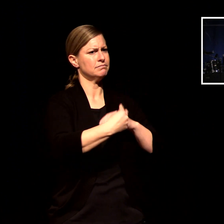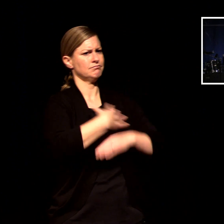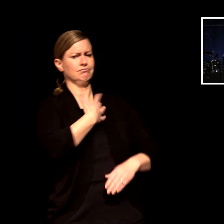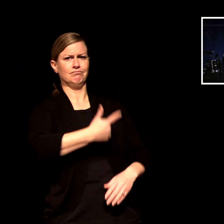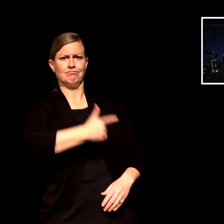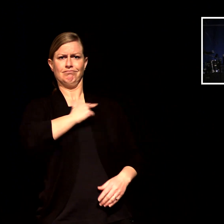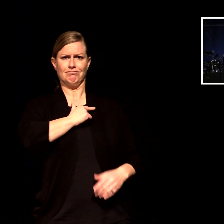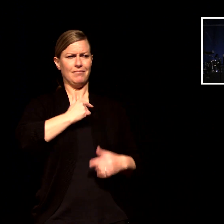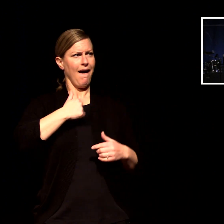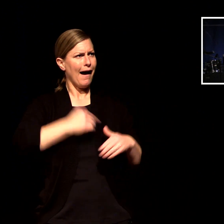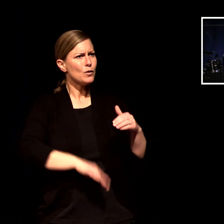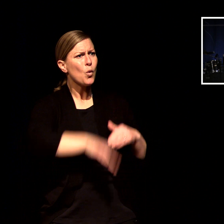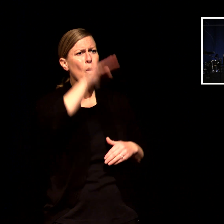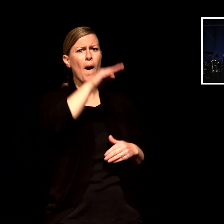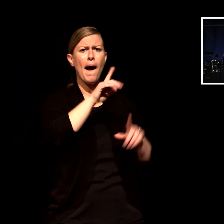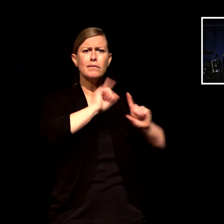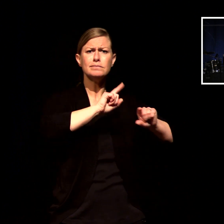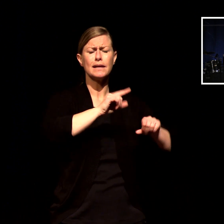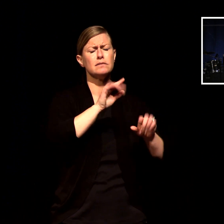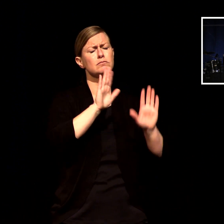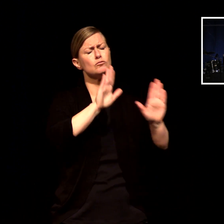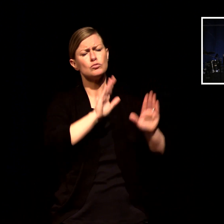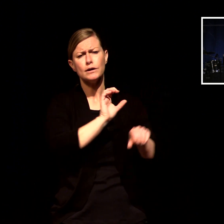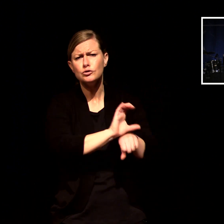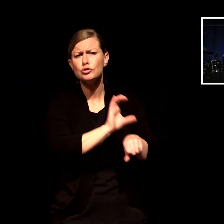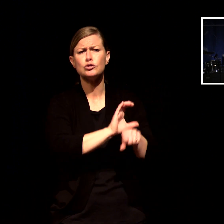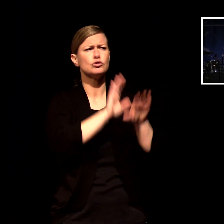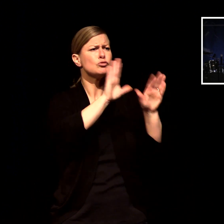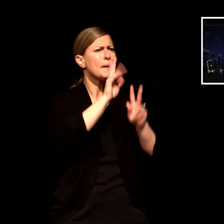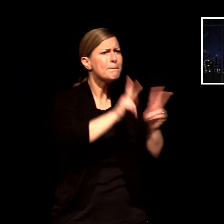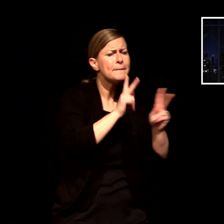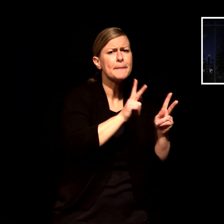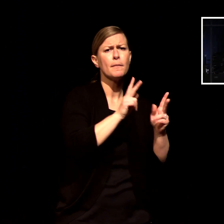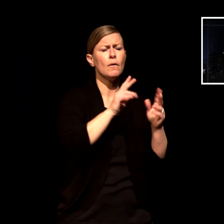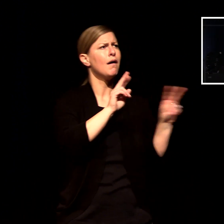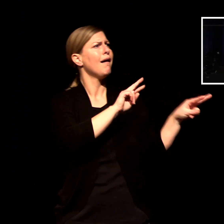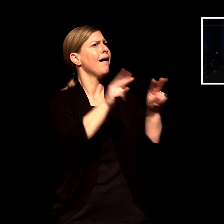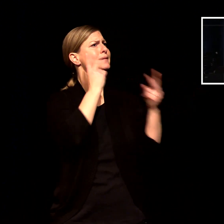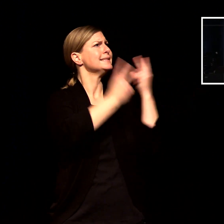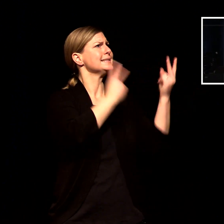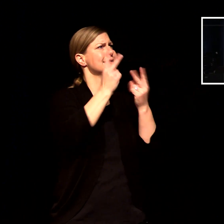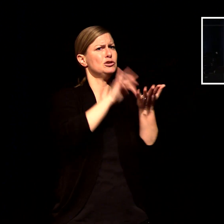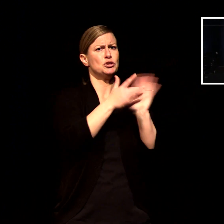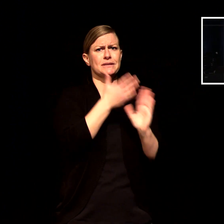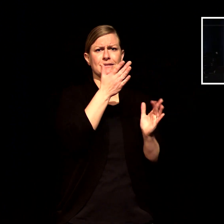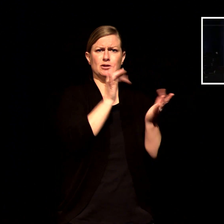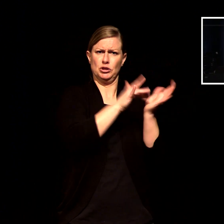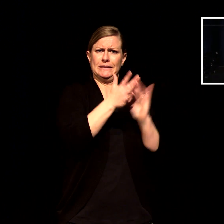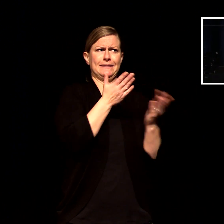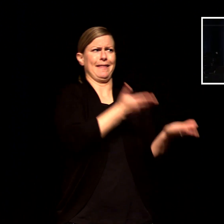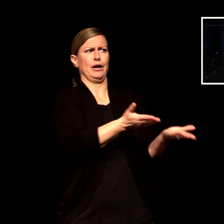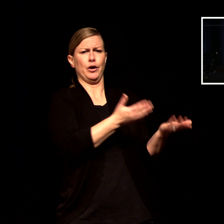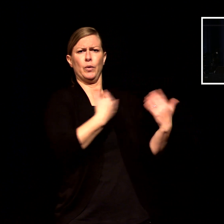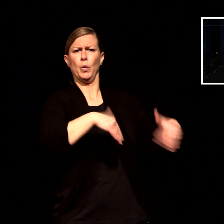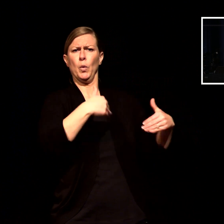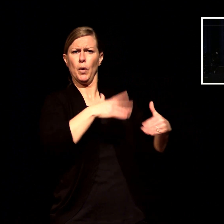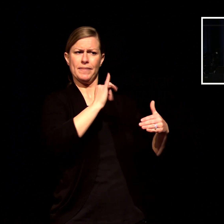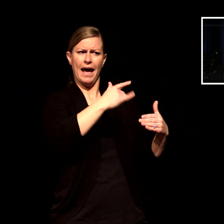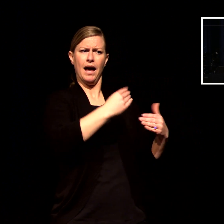a minute think about your story who was it that invited you and maybe this week you even